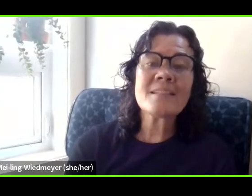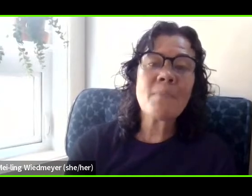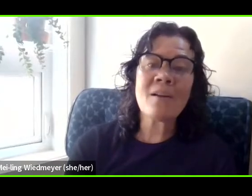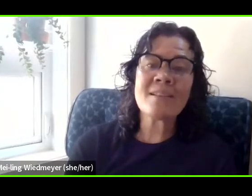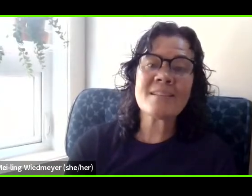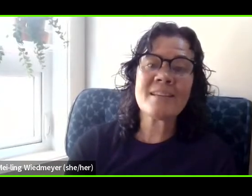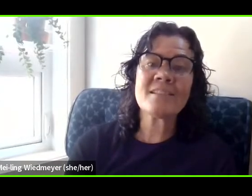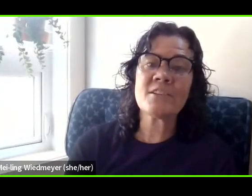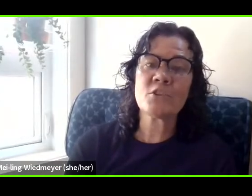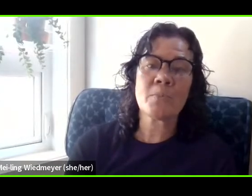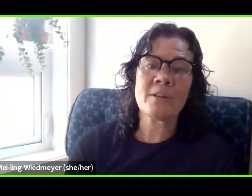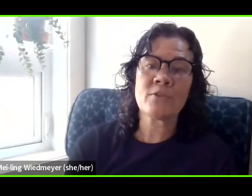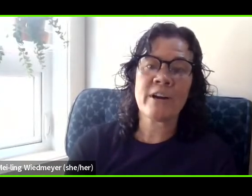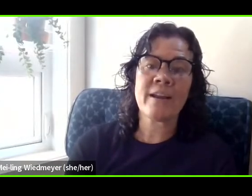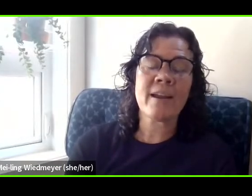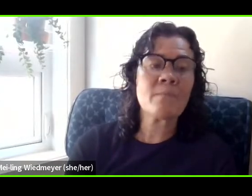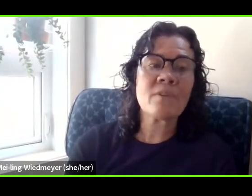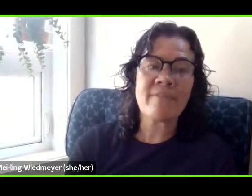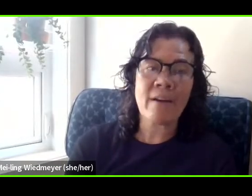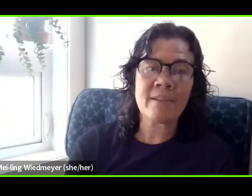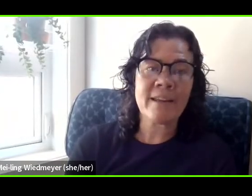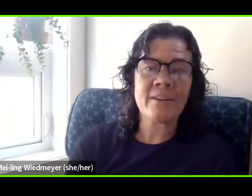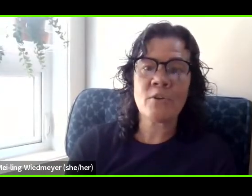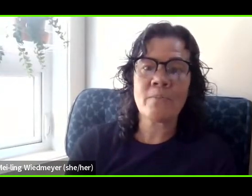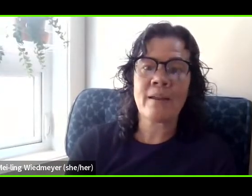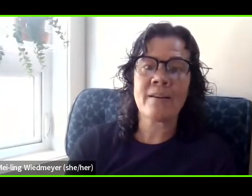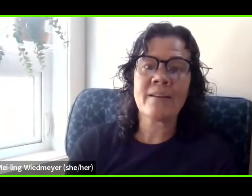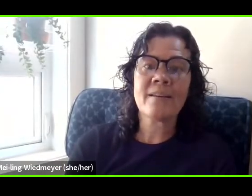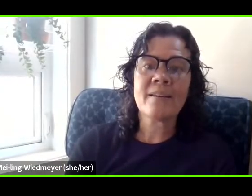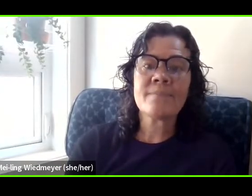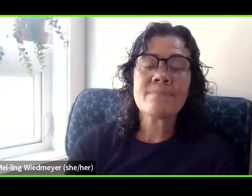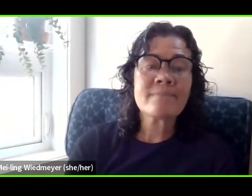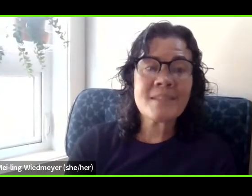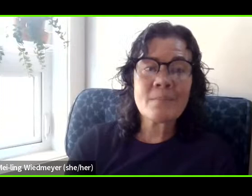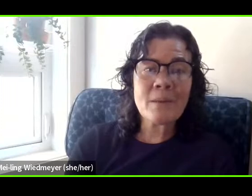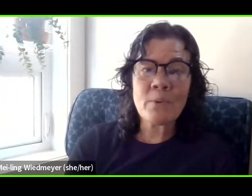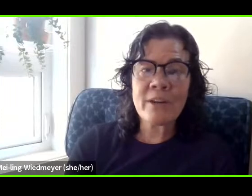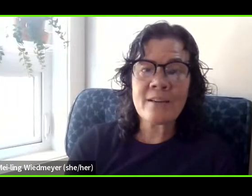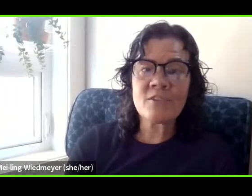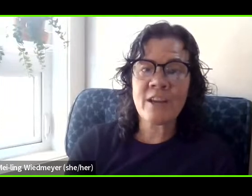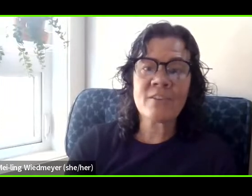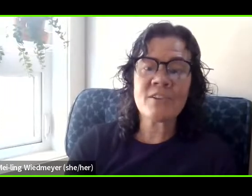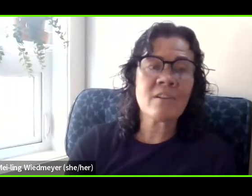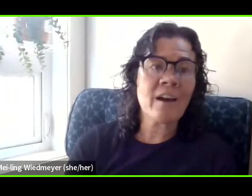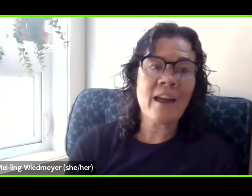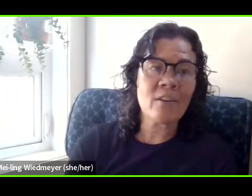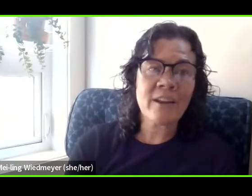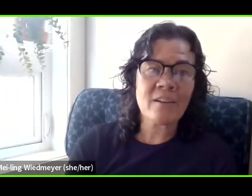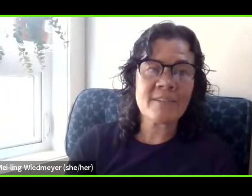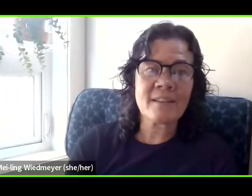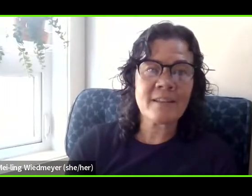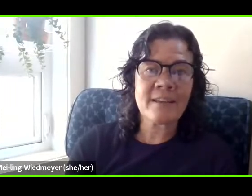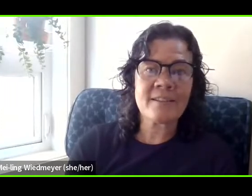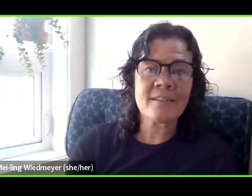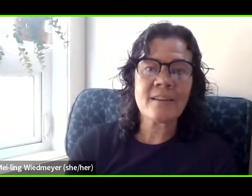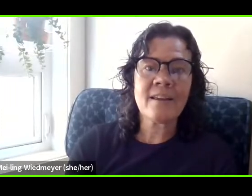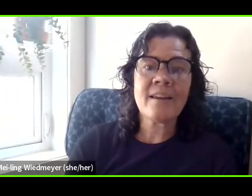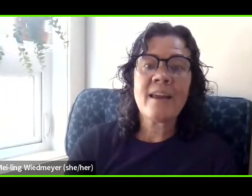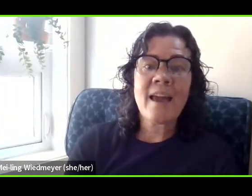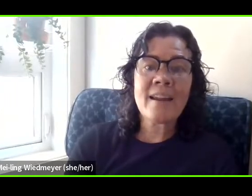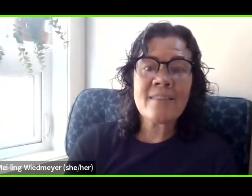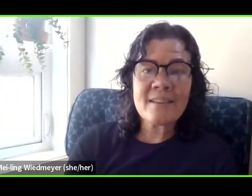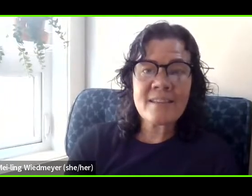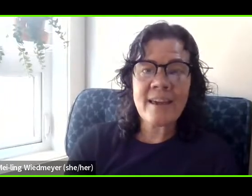This policy is discriminatory and profoundly inhumane. Simply put, jails are not healthcare facilities